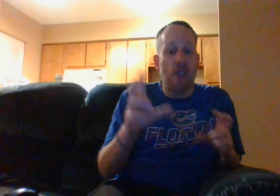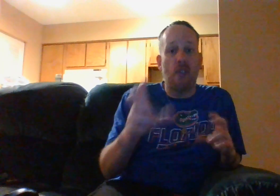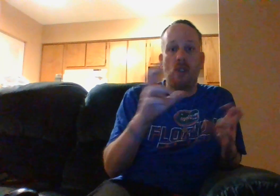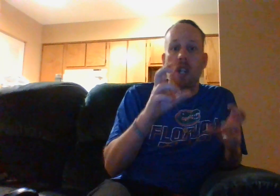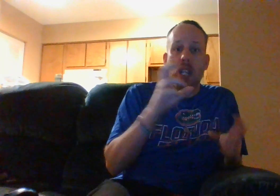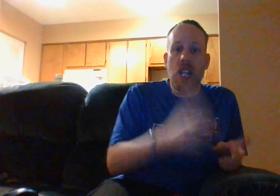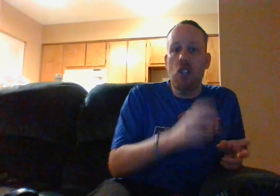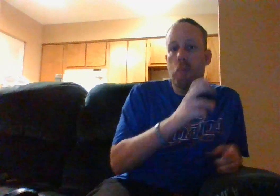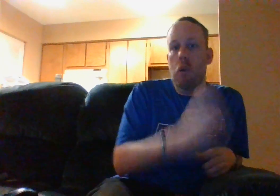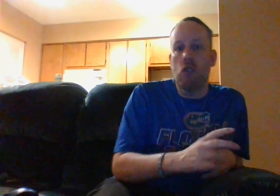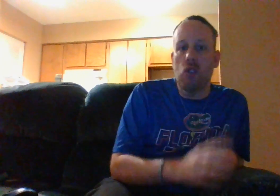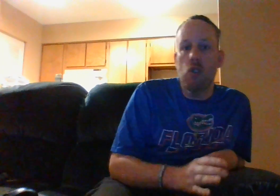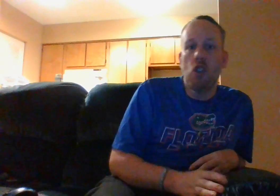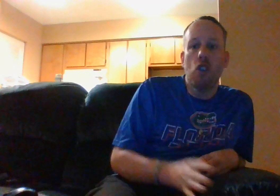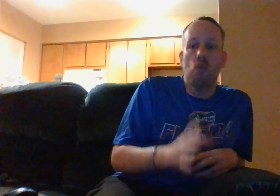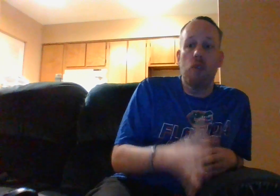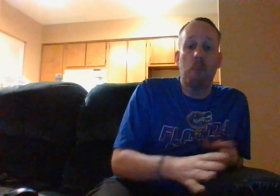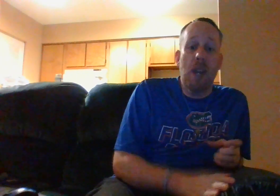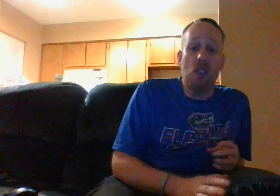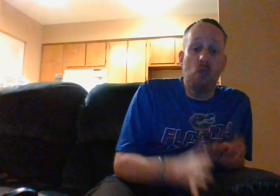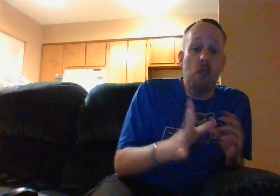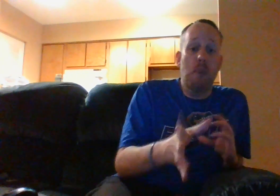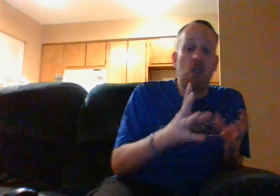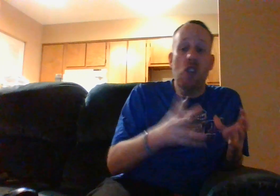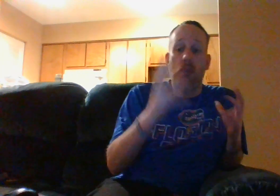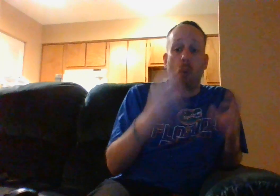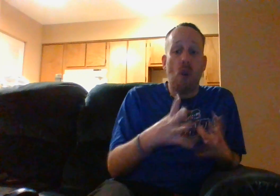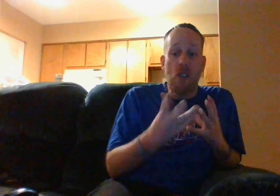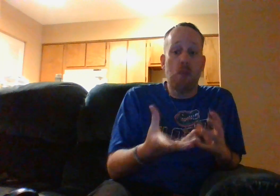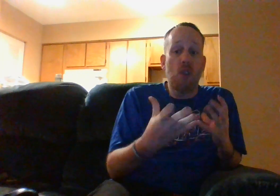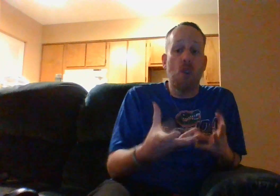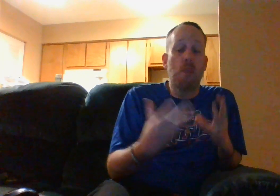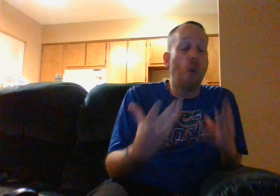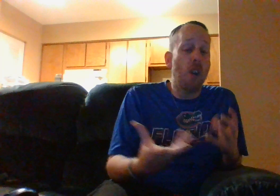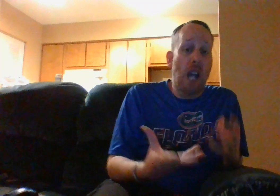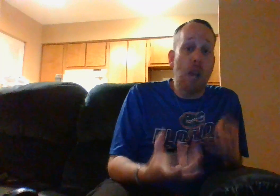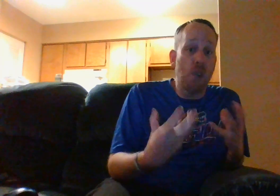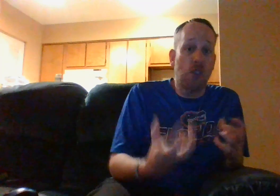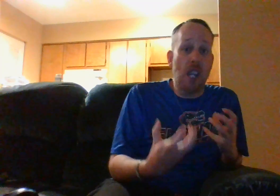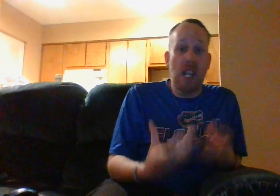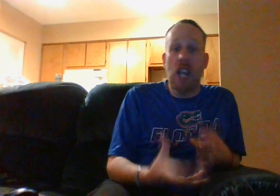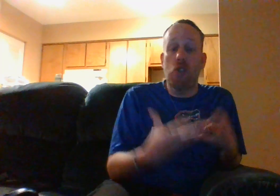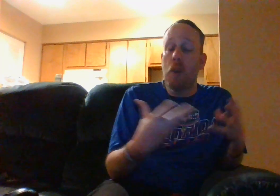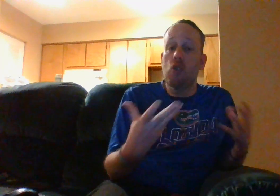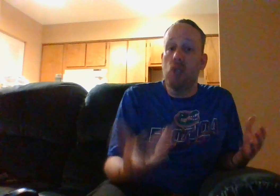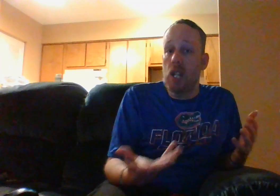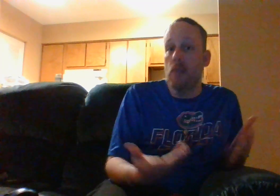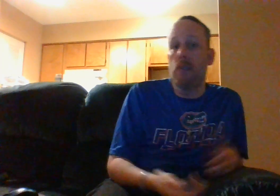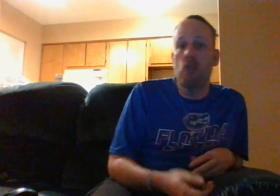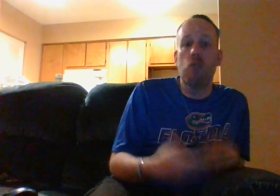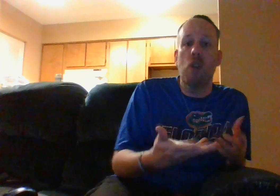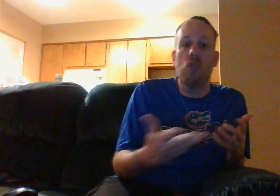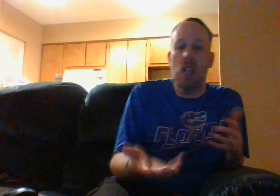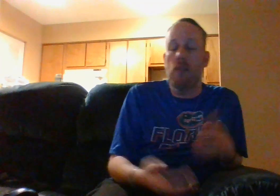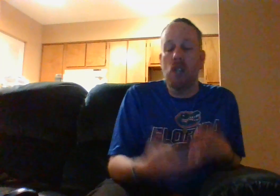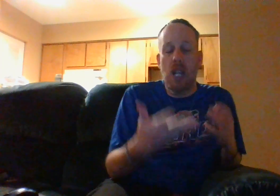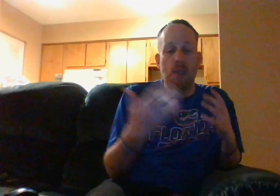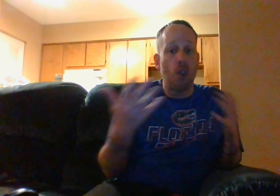different each person was ba was basically is what was basically born i would say a special gift a special gift even though